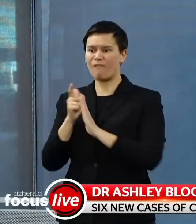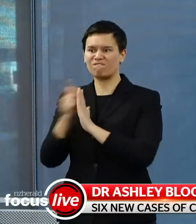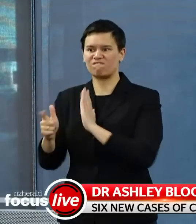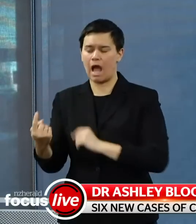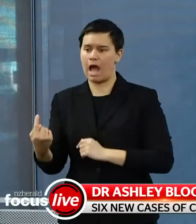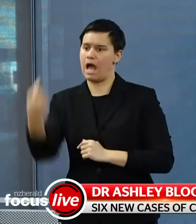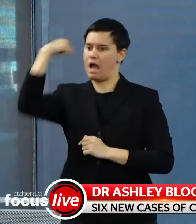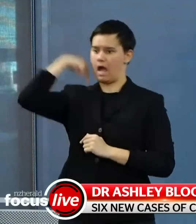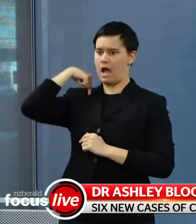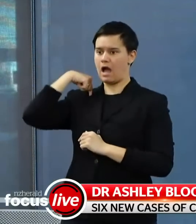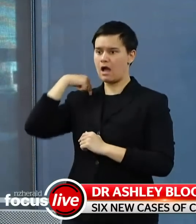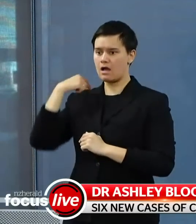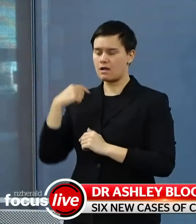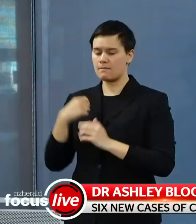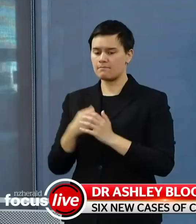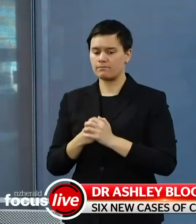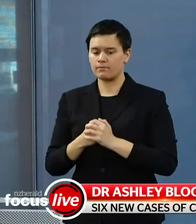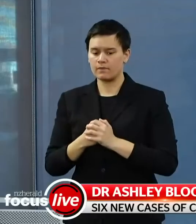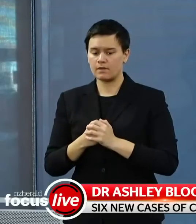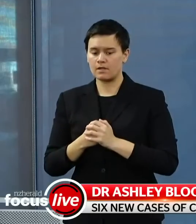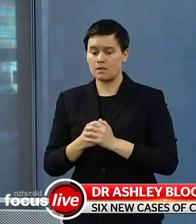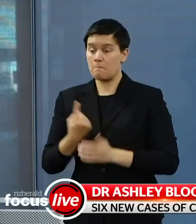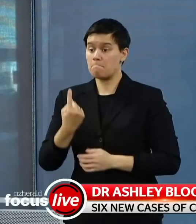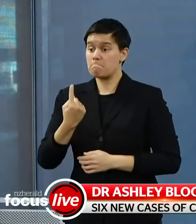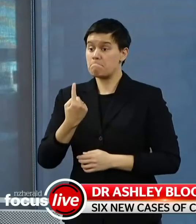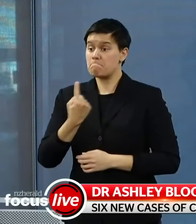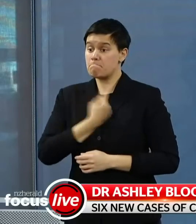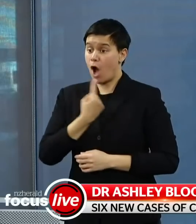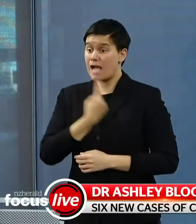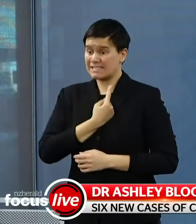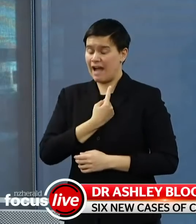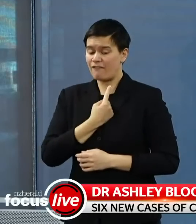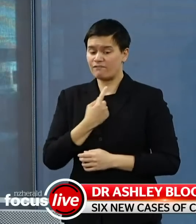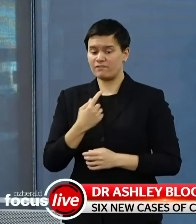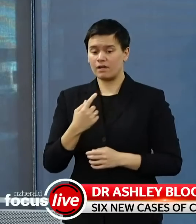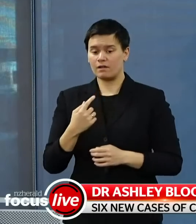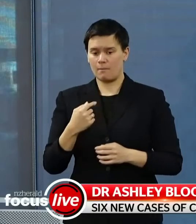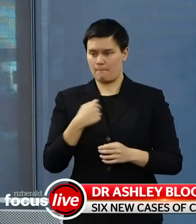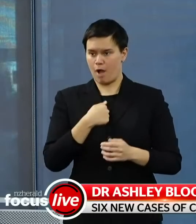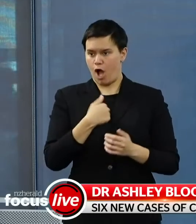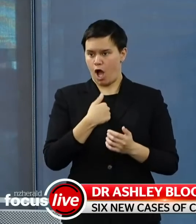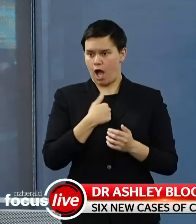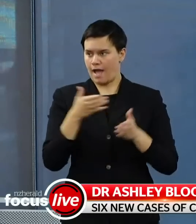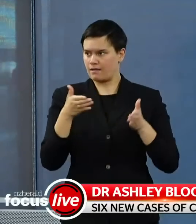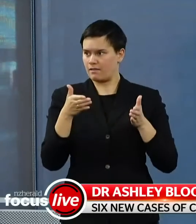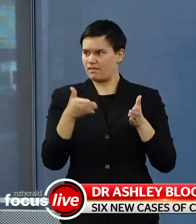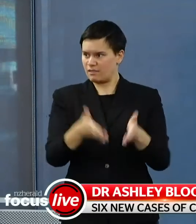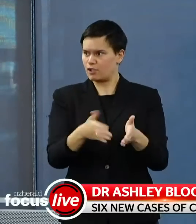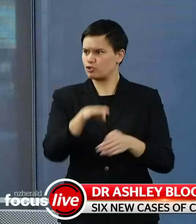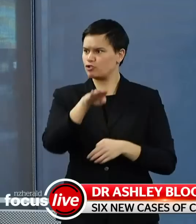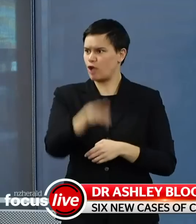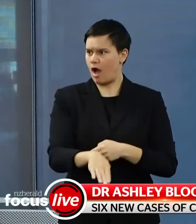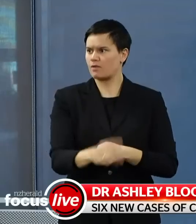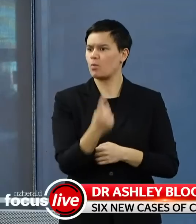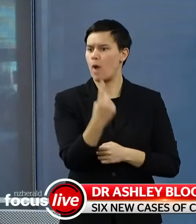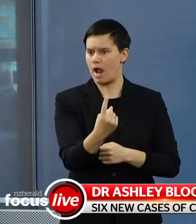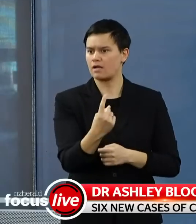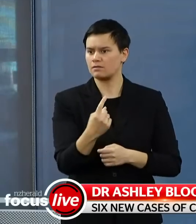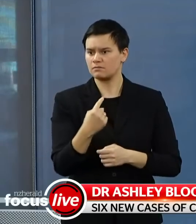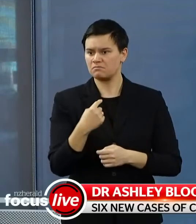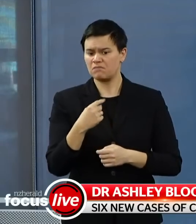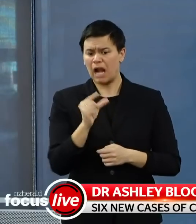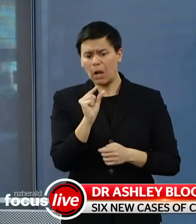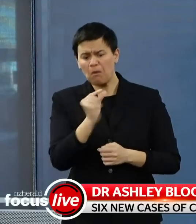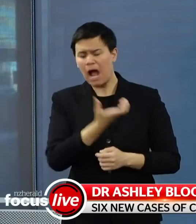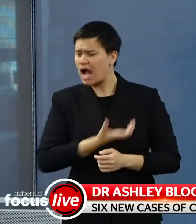apparently a bit less uncomfortable. actually found out that's the one I had. It felt, still felt uncomfortable enough, I can say. Um, of course, there's a lot of interest in, and,